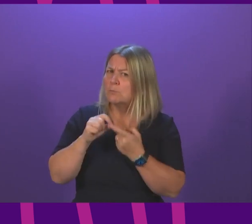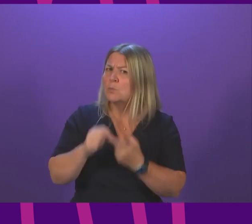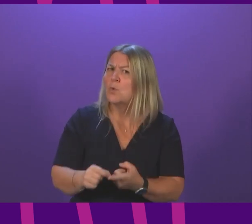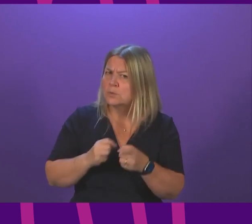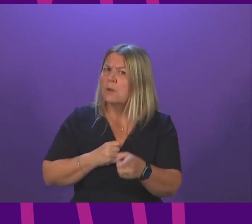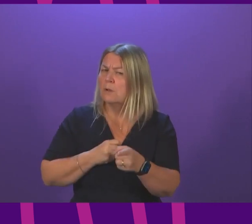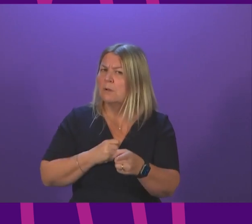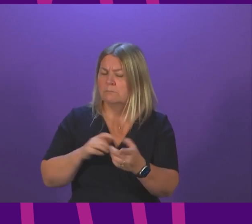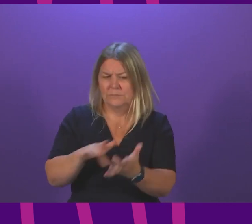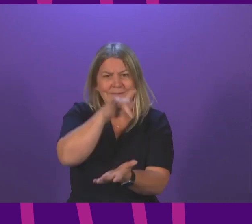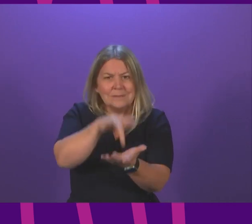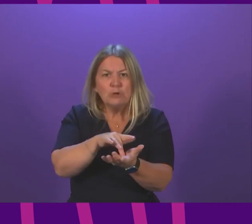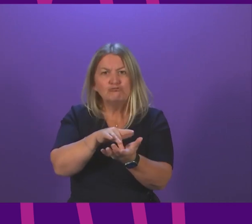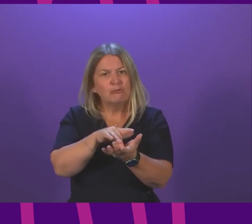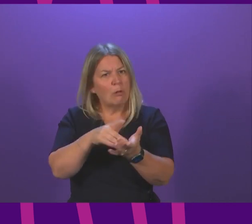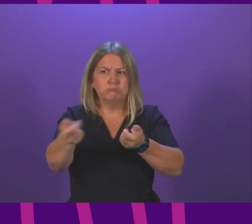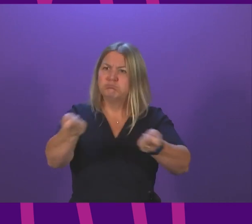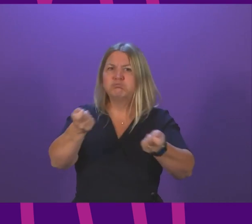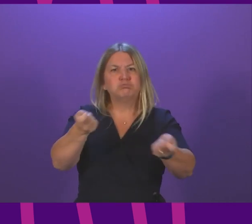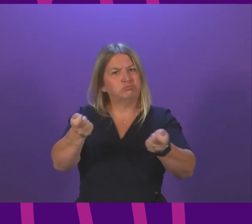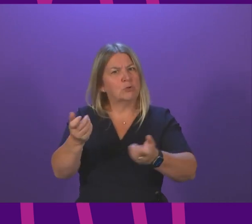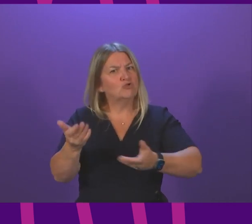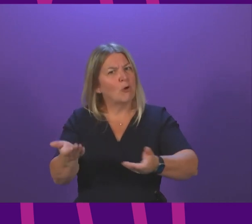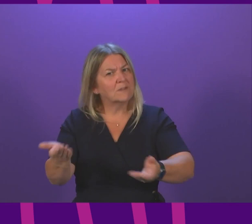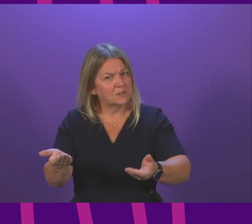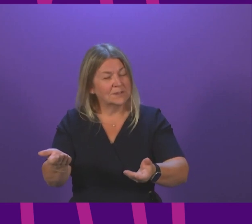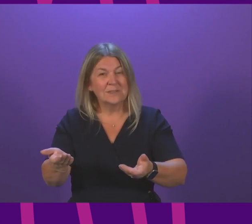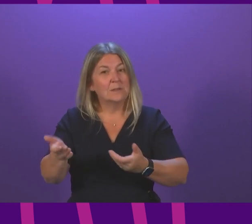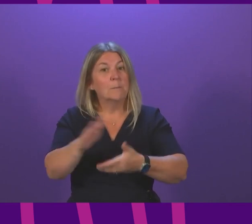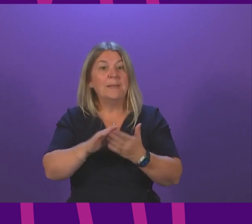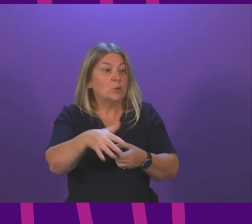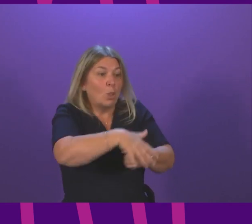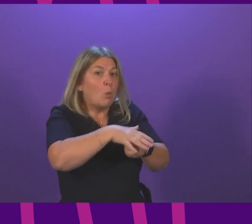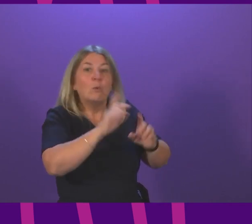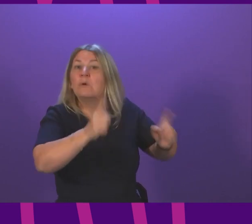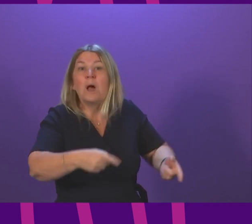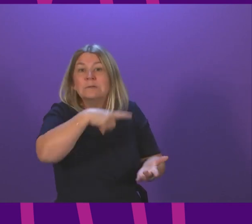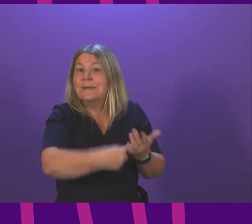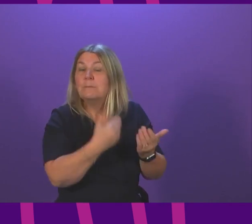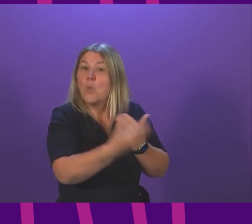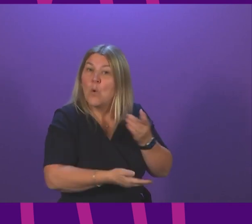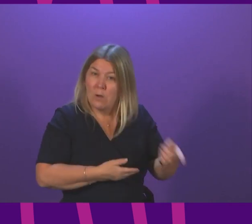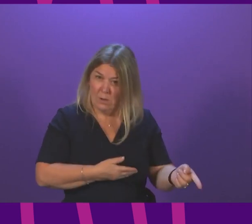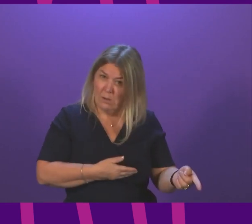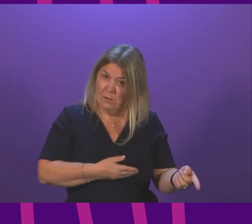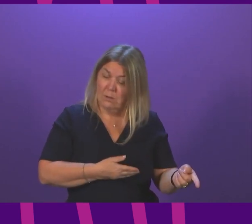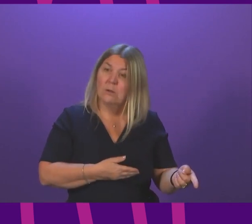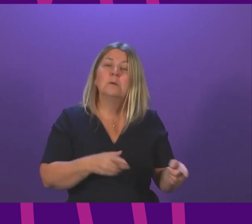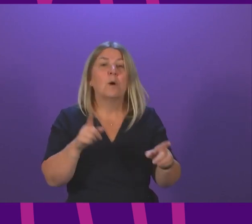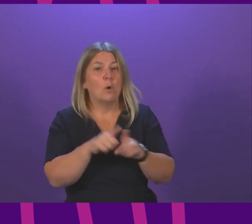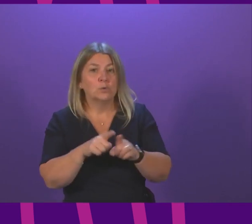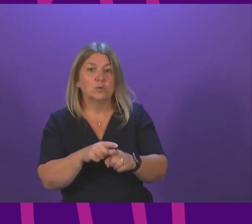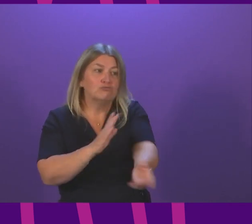centralisation of services and further loss of local accountability and decision making including plans around the drug and alcohol